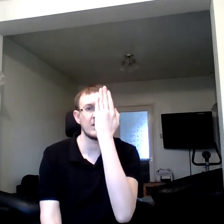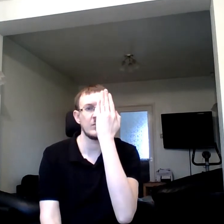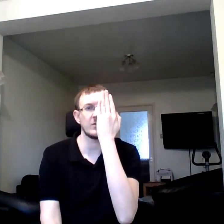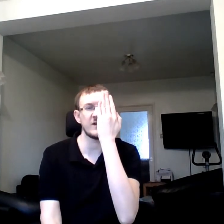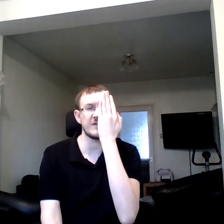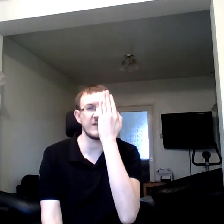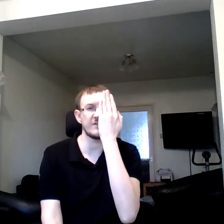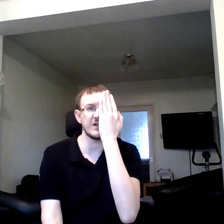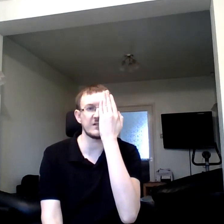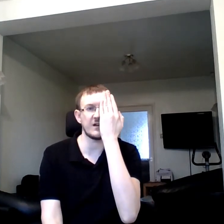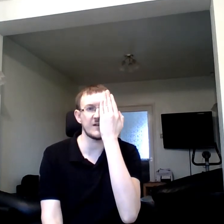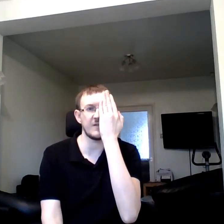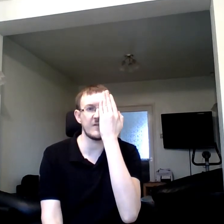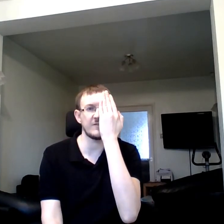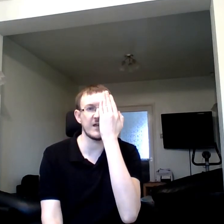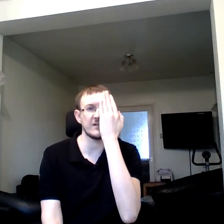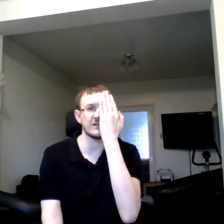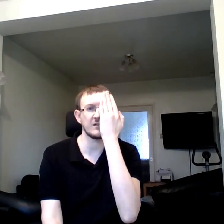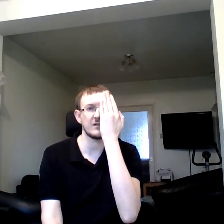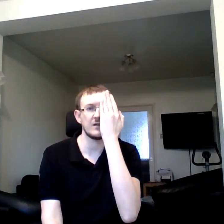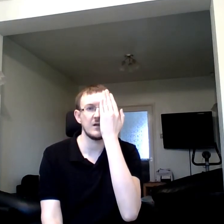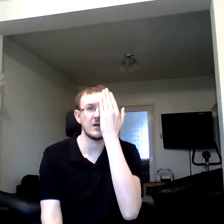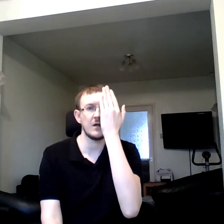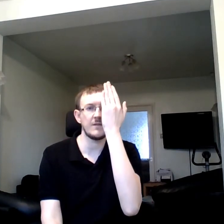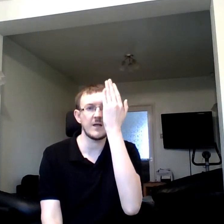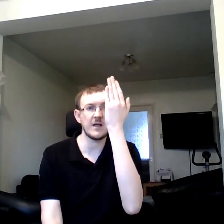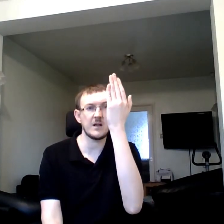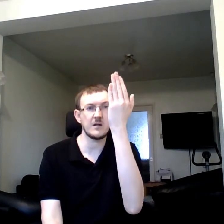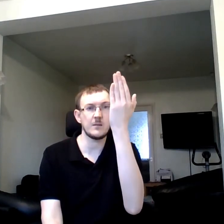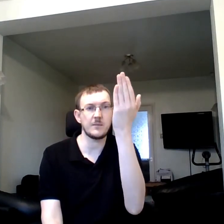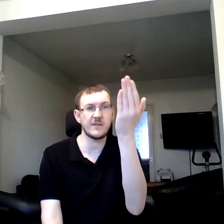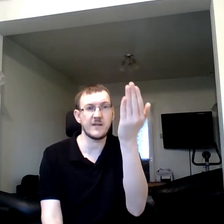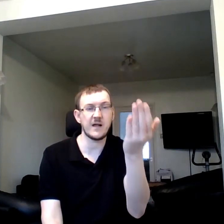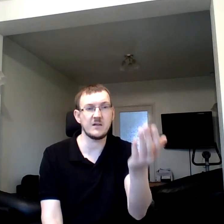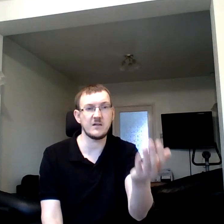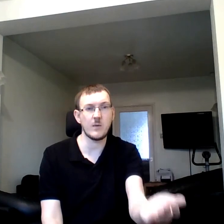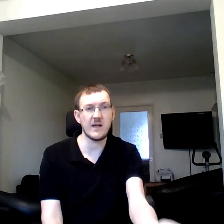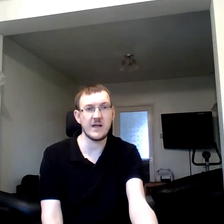we'll cover the first half of the face and then bring the hands away.